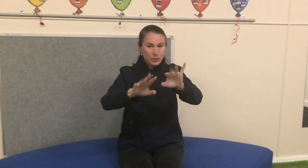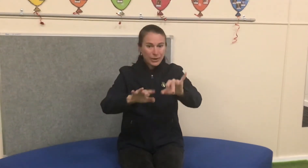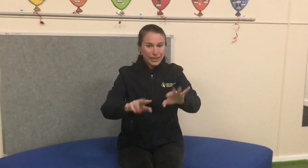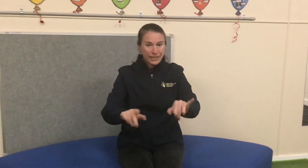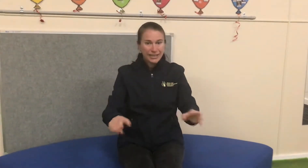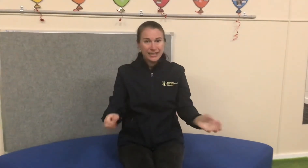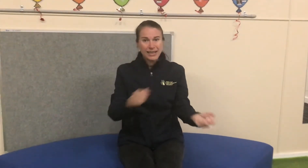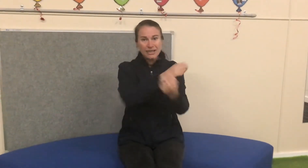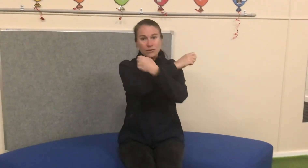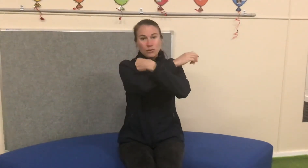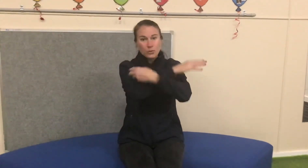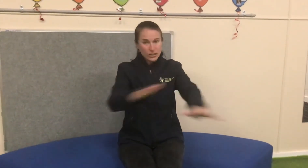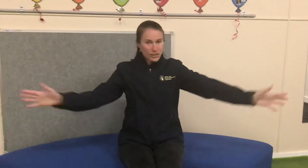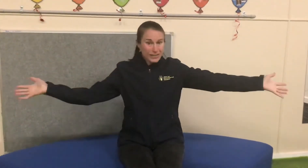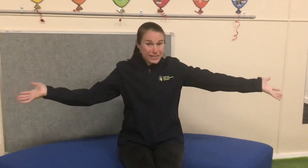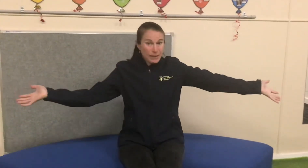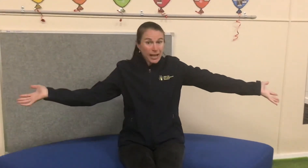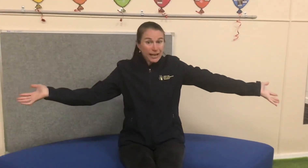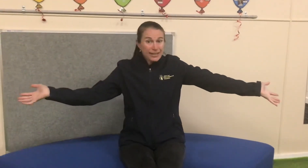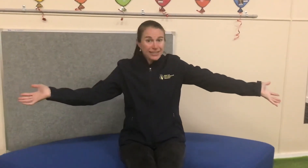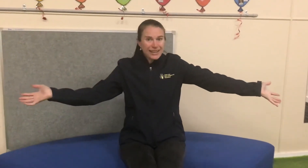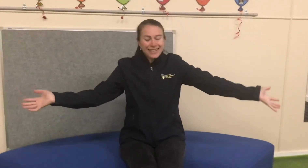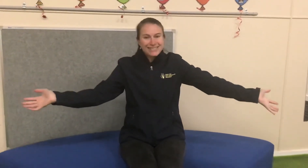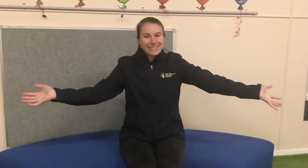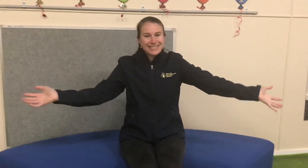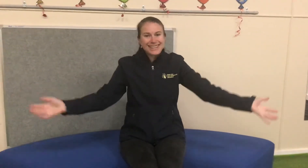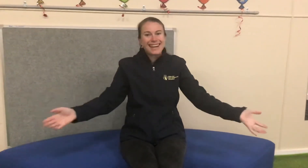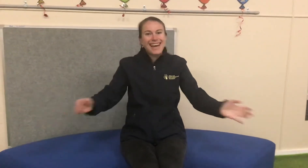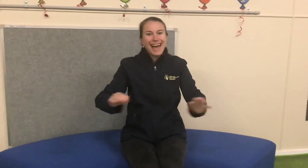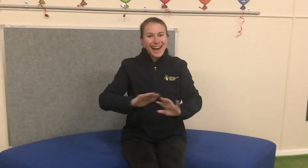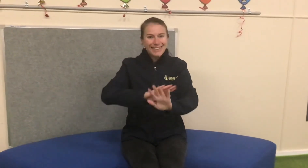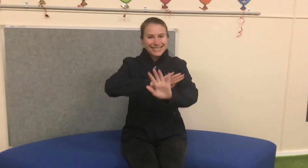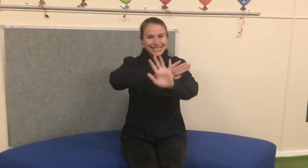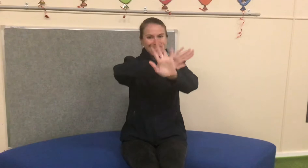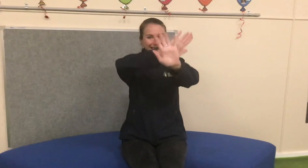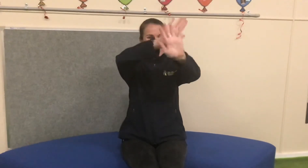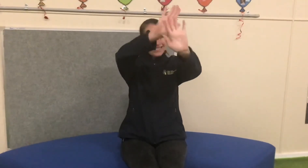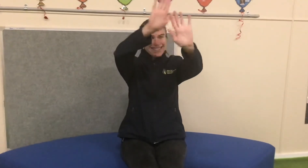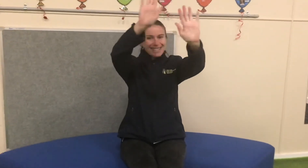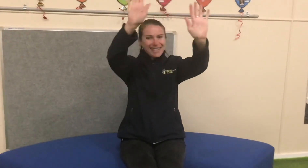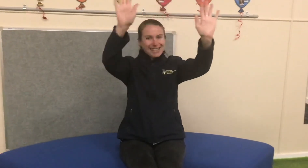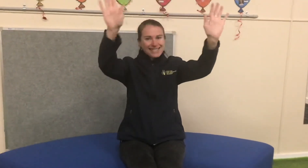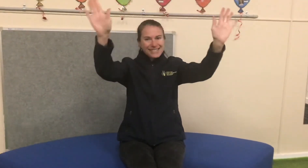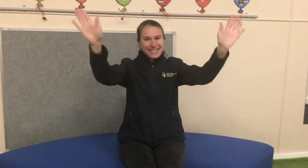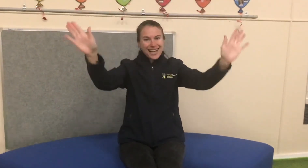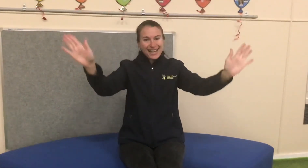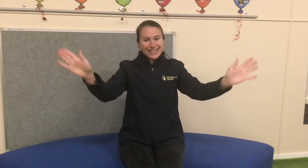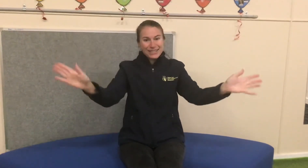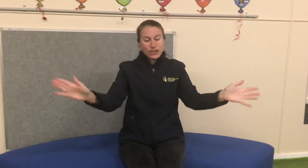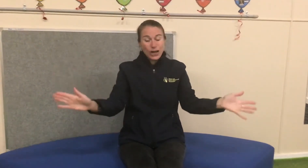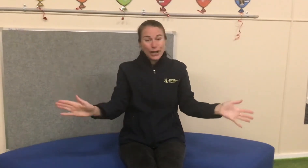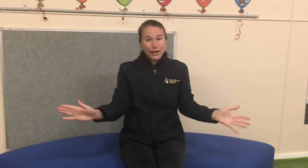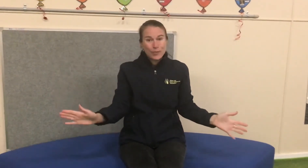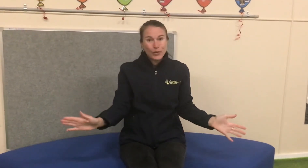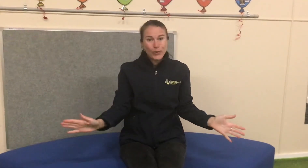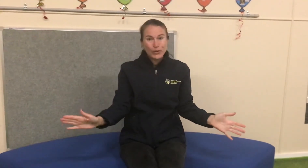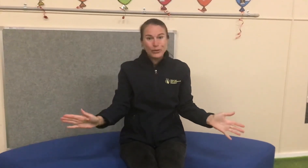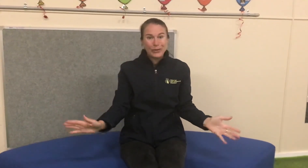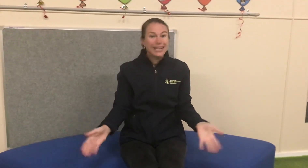rain and washed the spider out. Out came the sunshine and dried up all the rain.